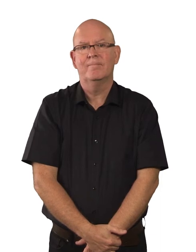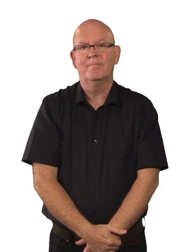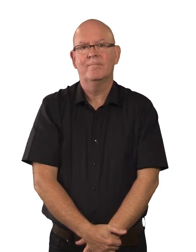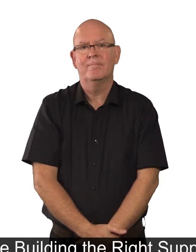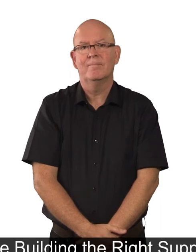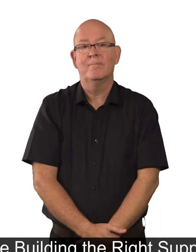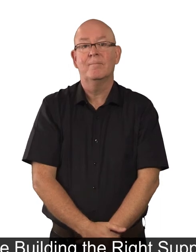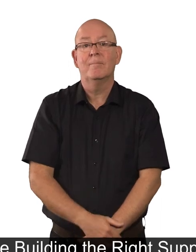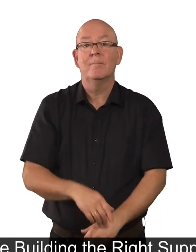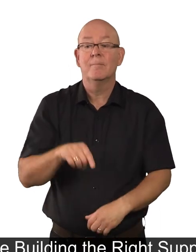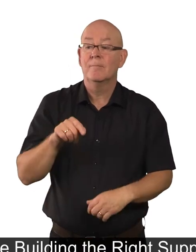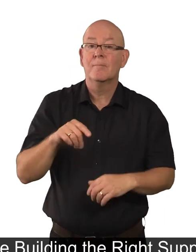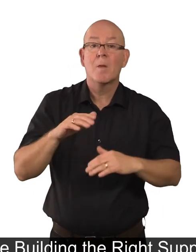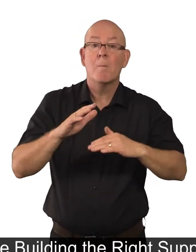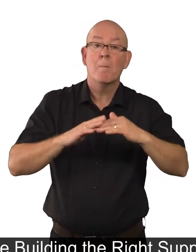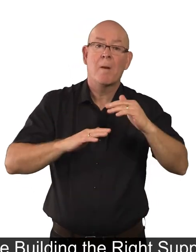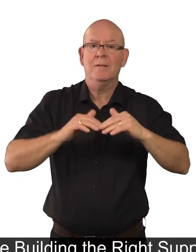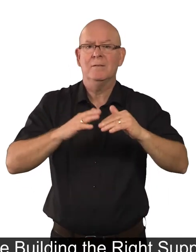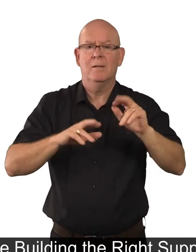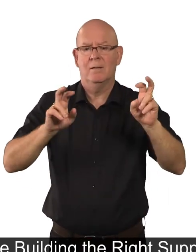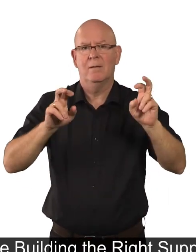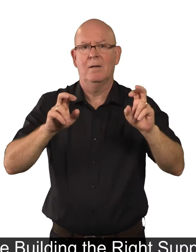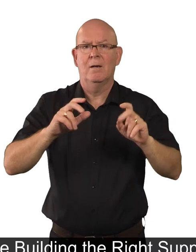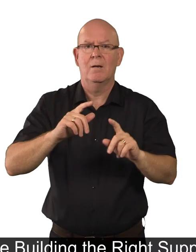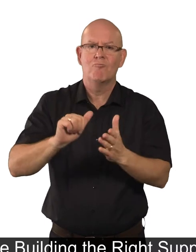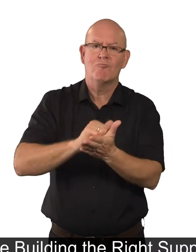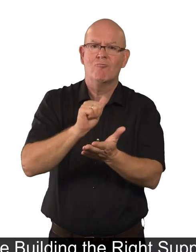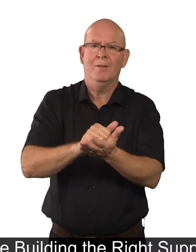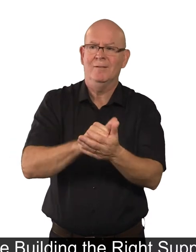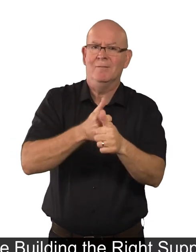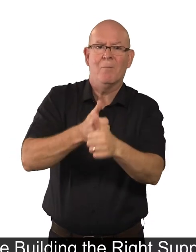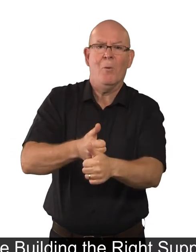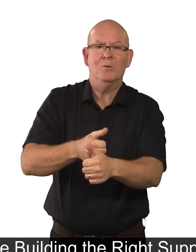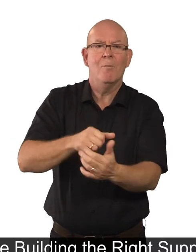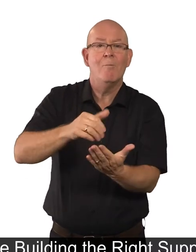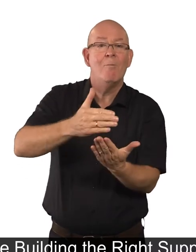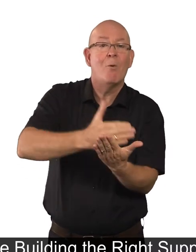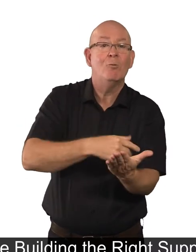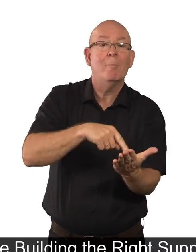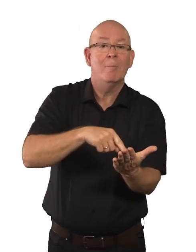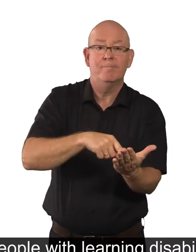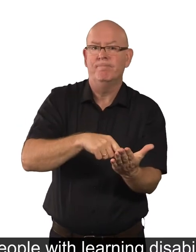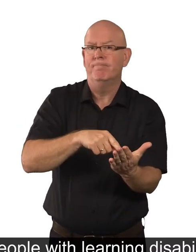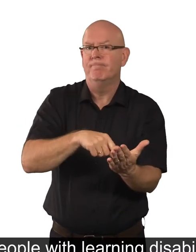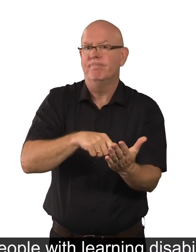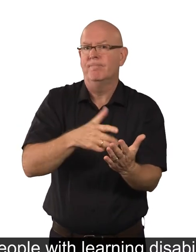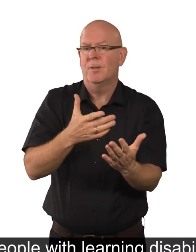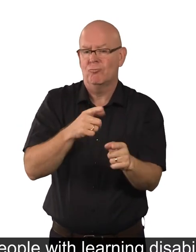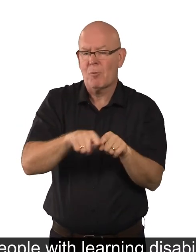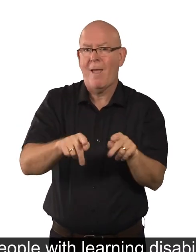The building the right support program is reducing the number of people with learning disabilities that have to